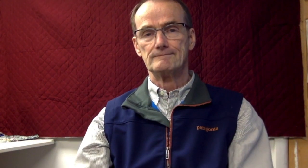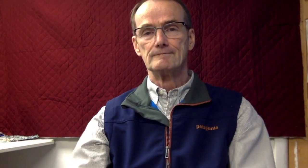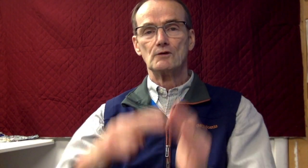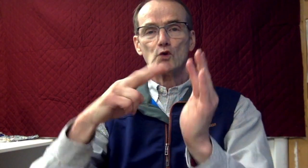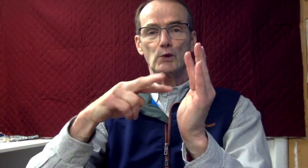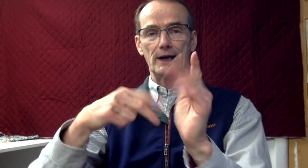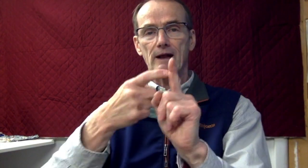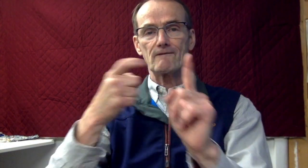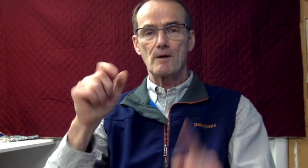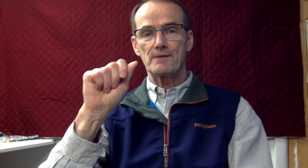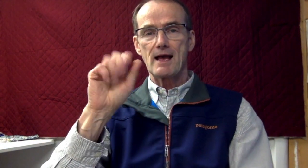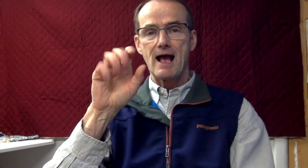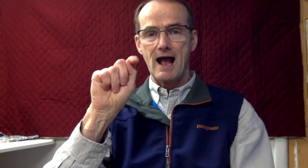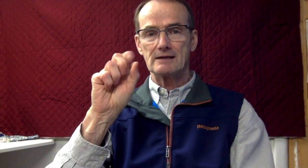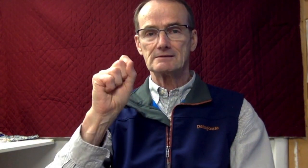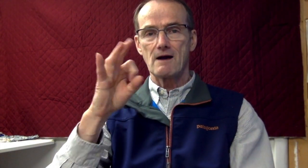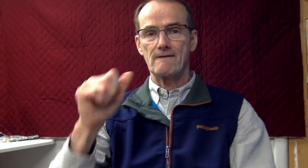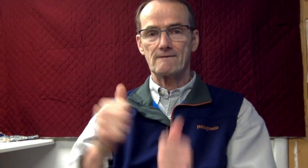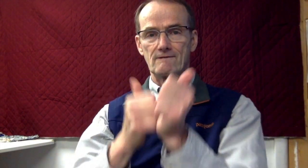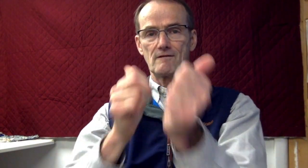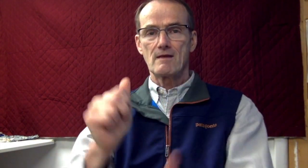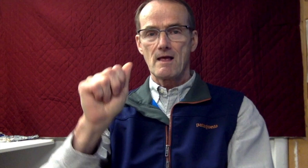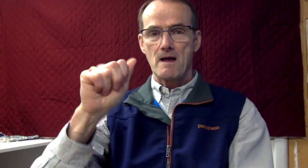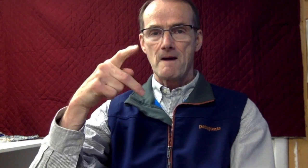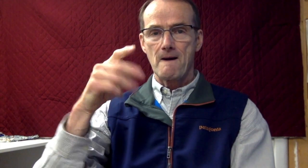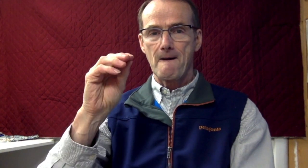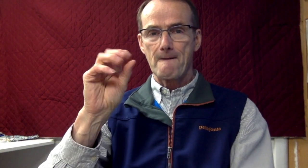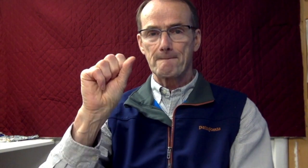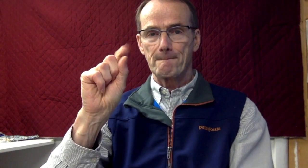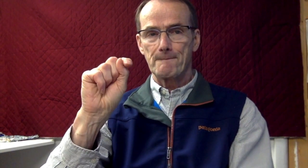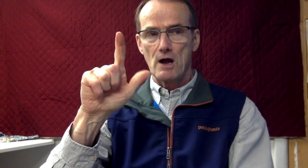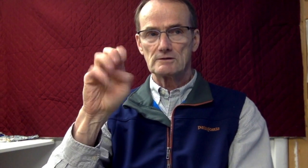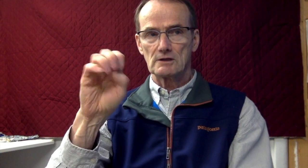Our first reading is from the Acts of the Apostles.